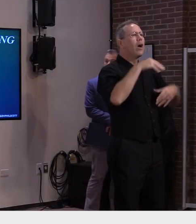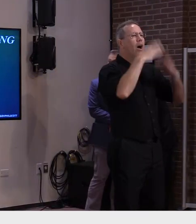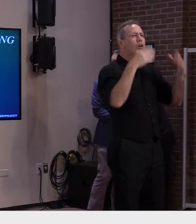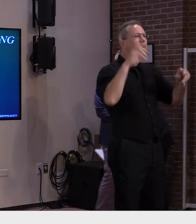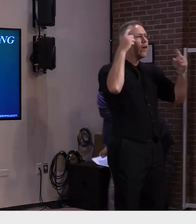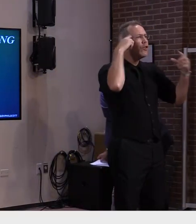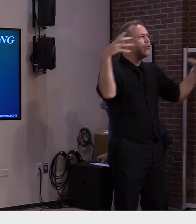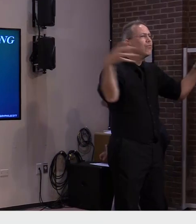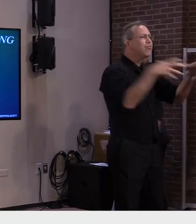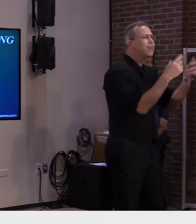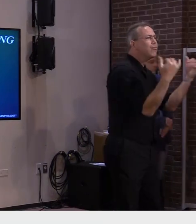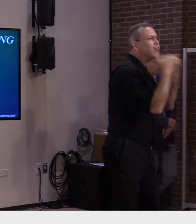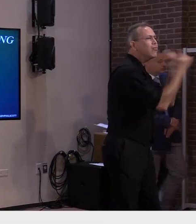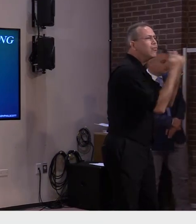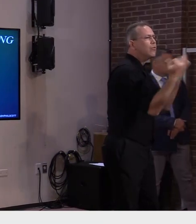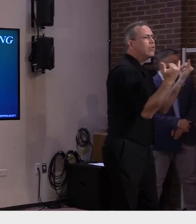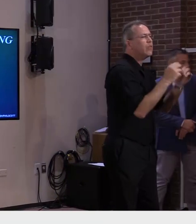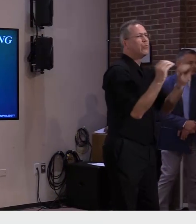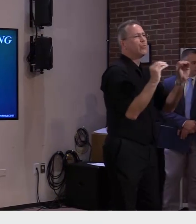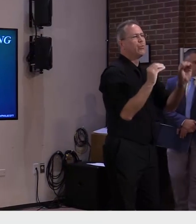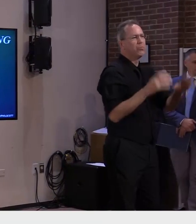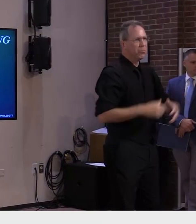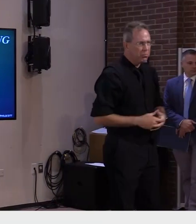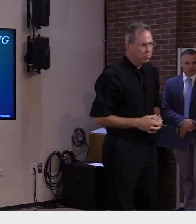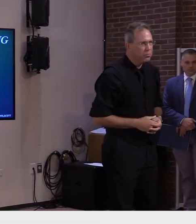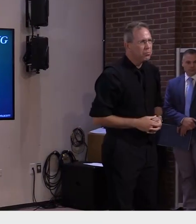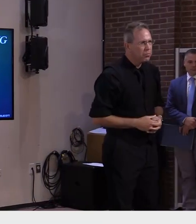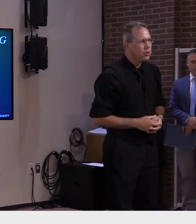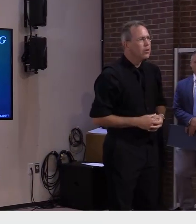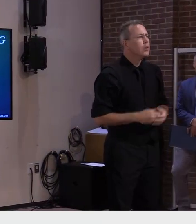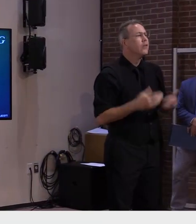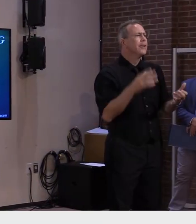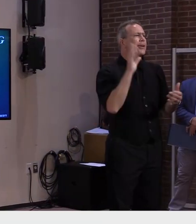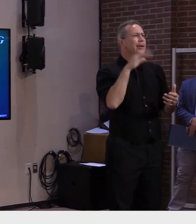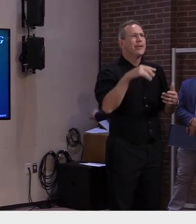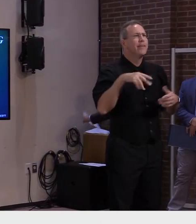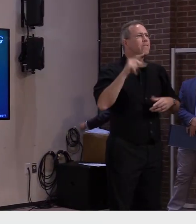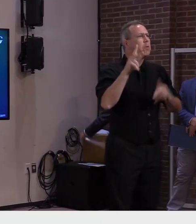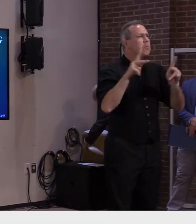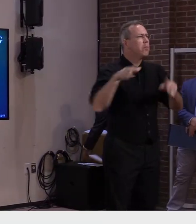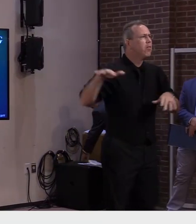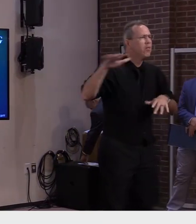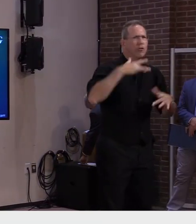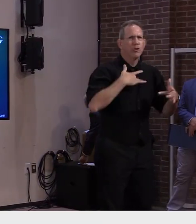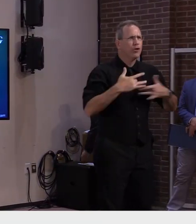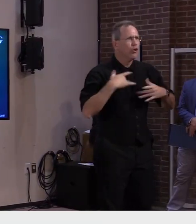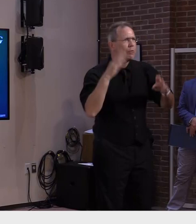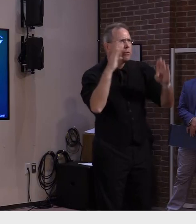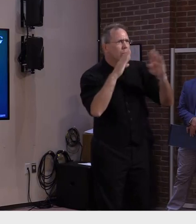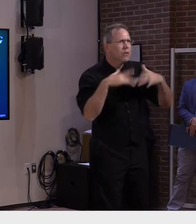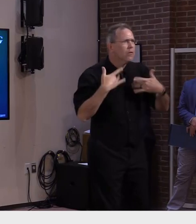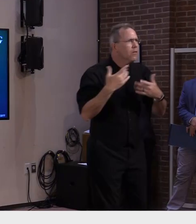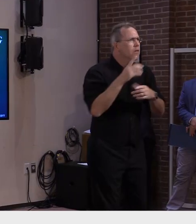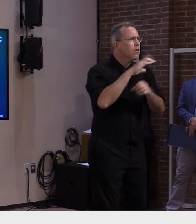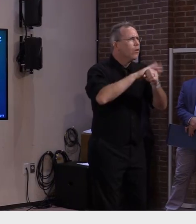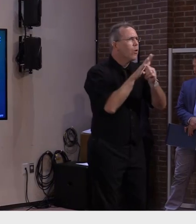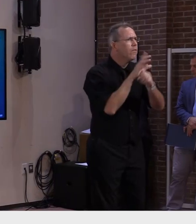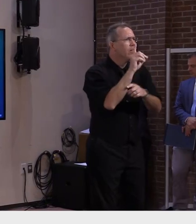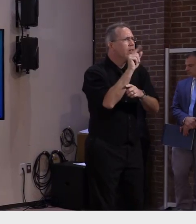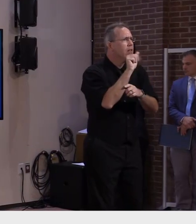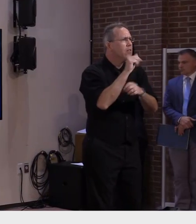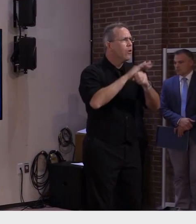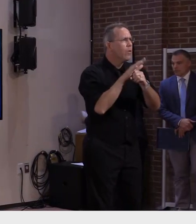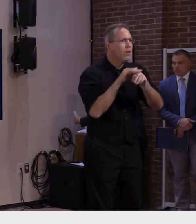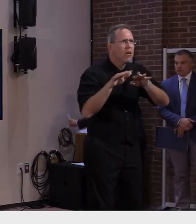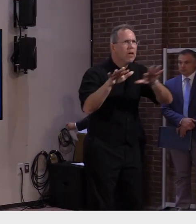look I know Vermonters are concerned as we see the rise in cases from the Delta variant across